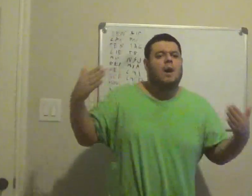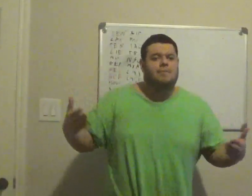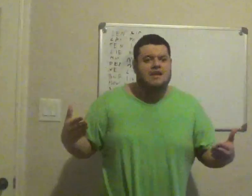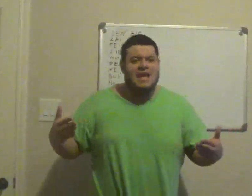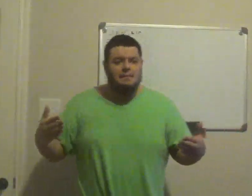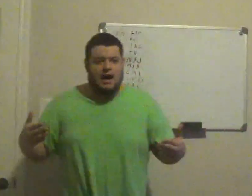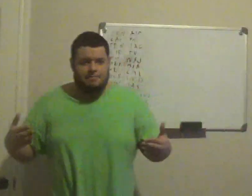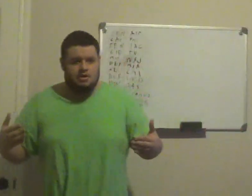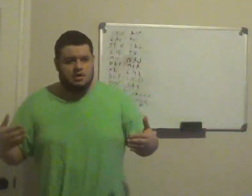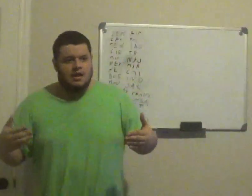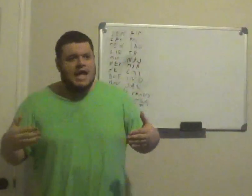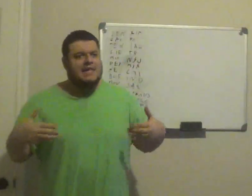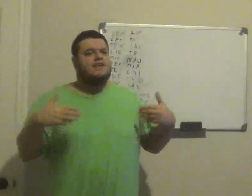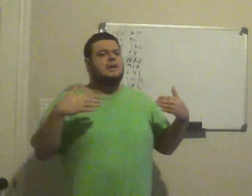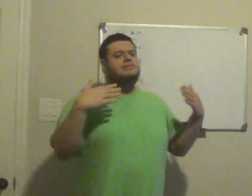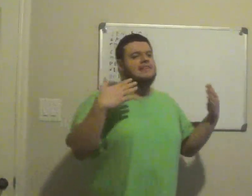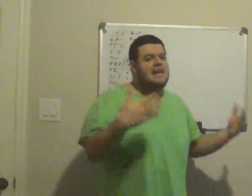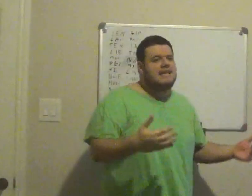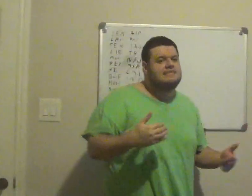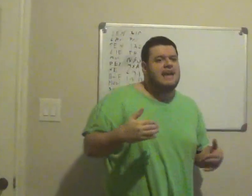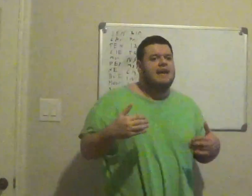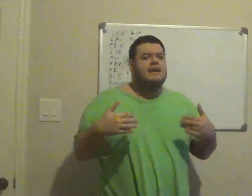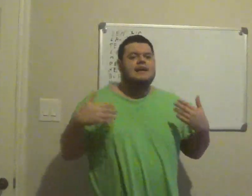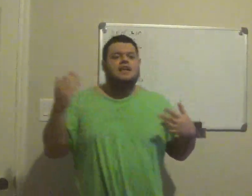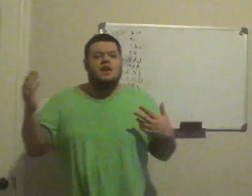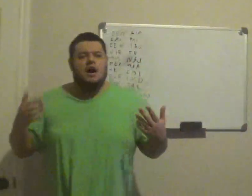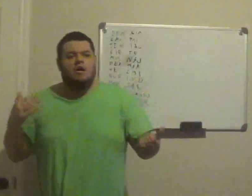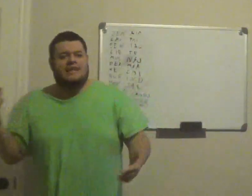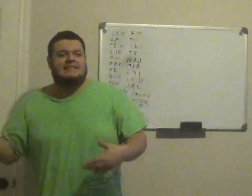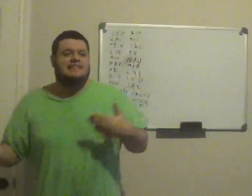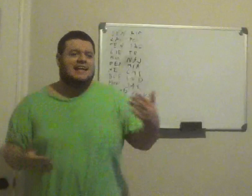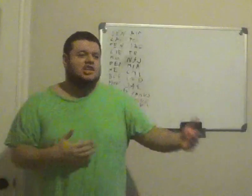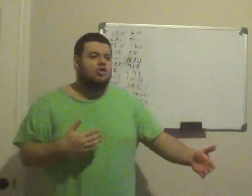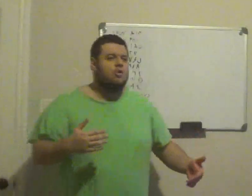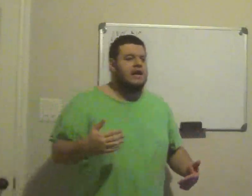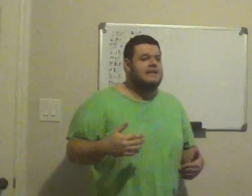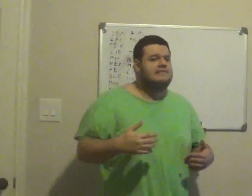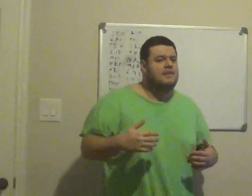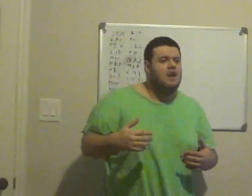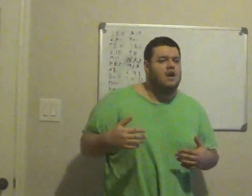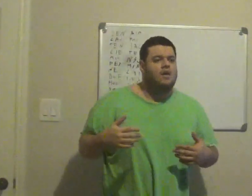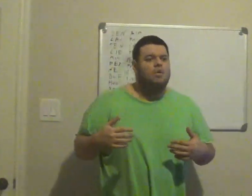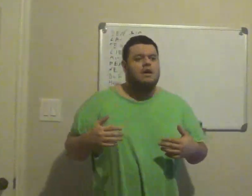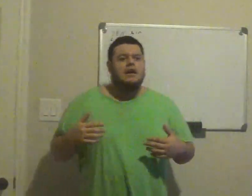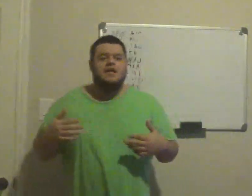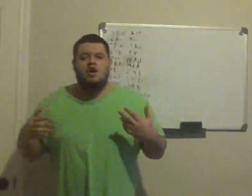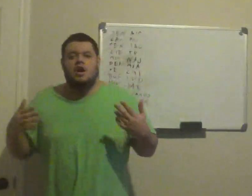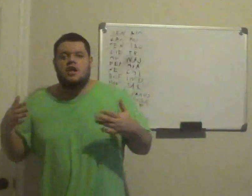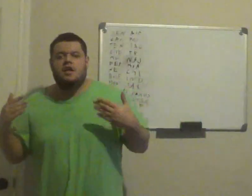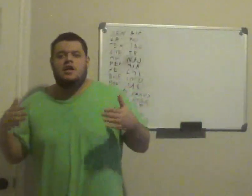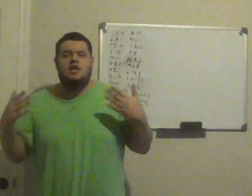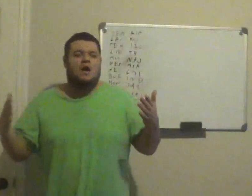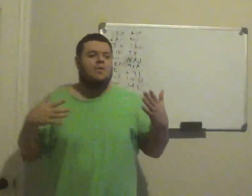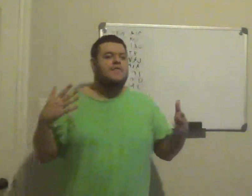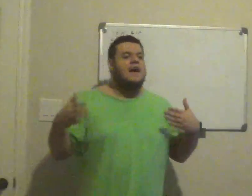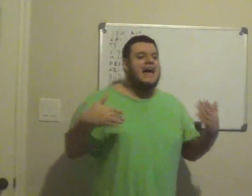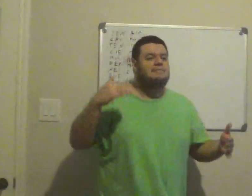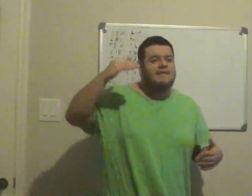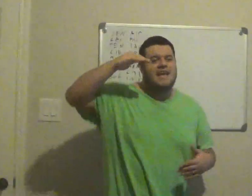up your game up, and there's some cities that, you know, like St. Louis, you know, you're, you know, the expectations